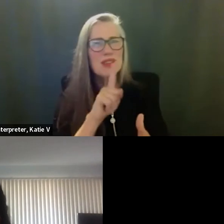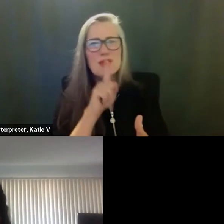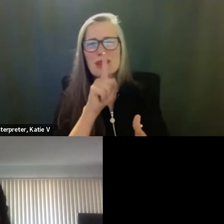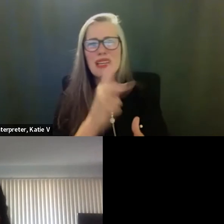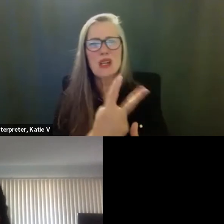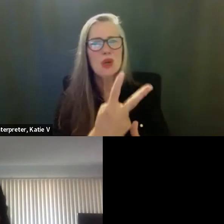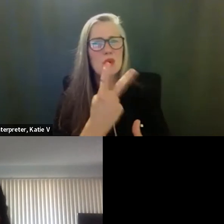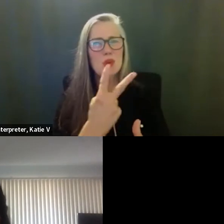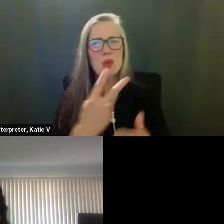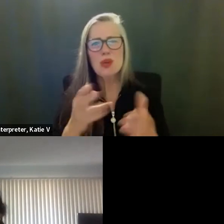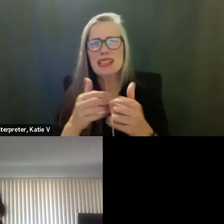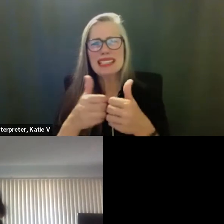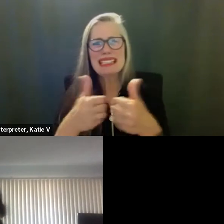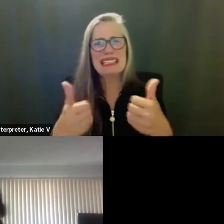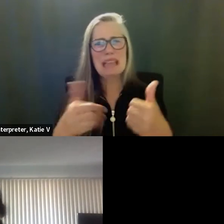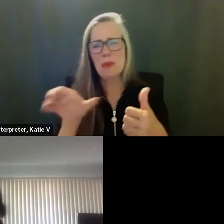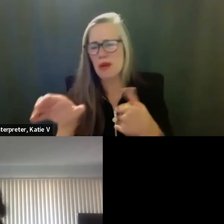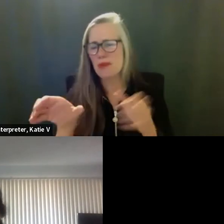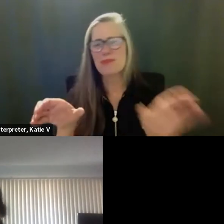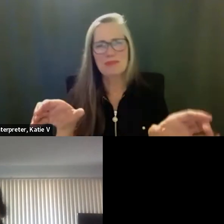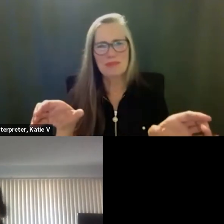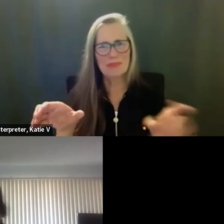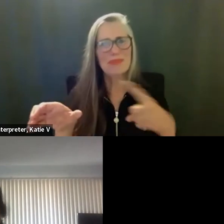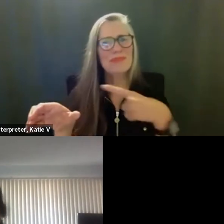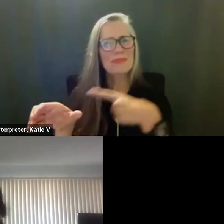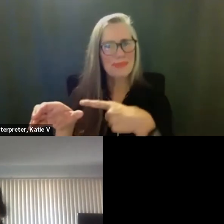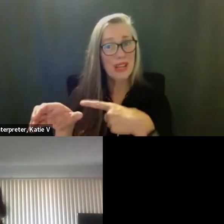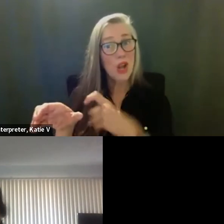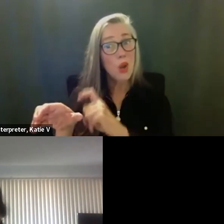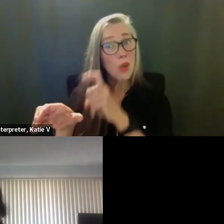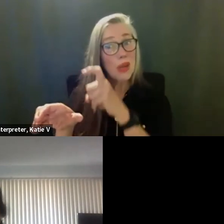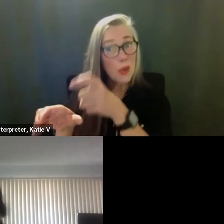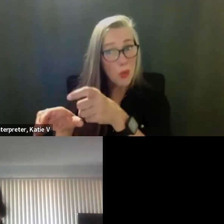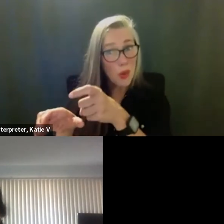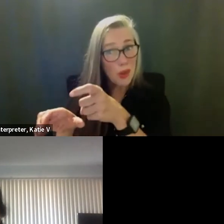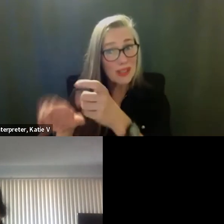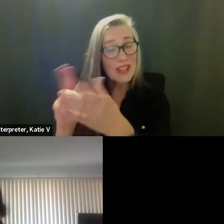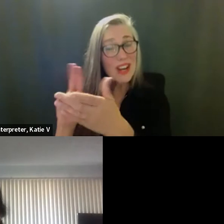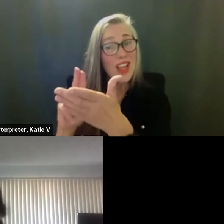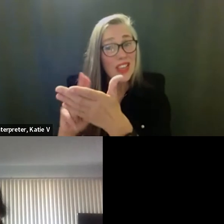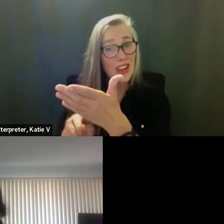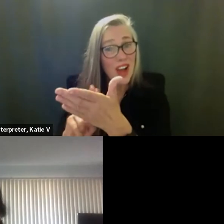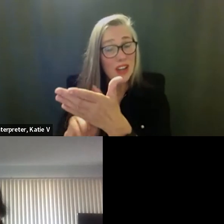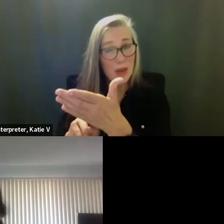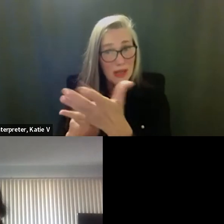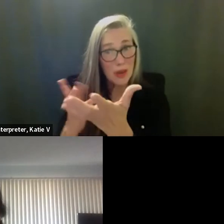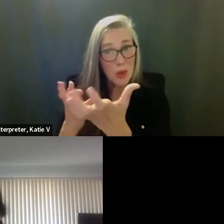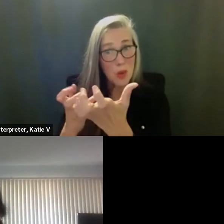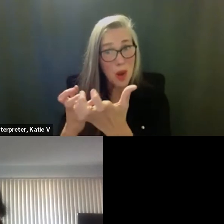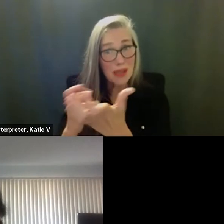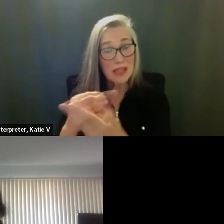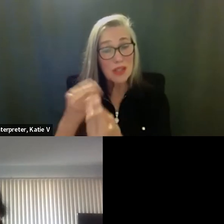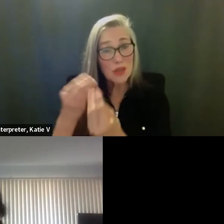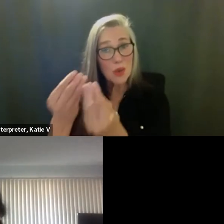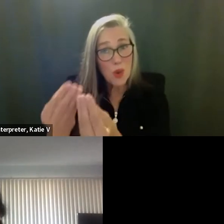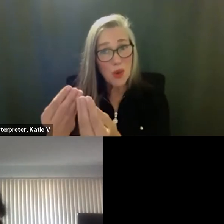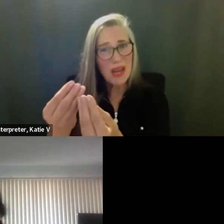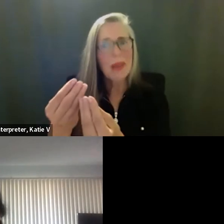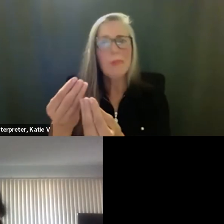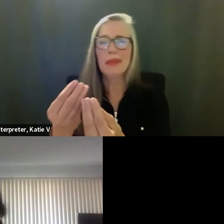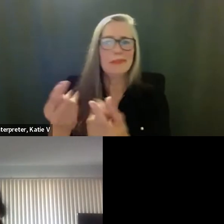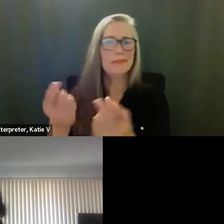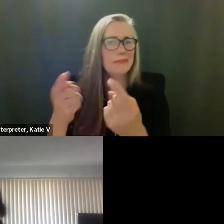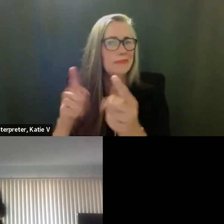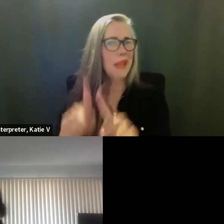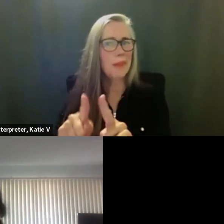So basically we, uh, we awarded to the, uh, contract. We want to award the contract to Menemshire, but because of